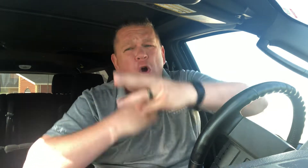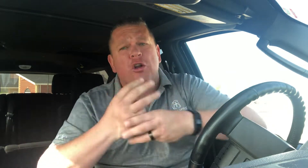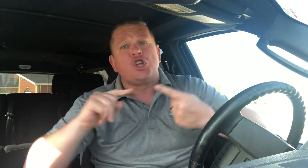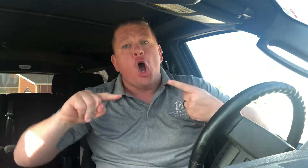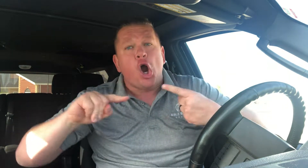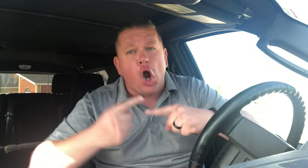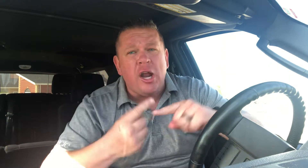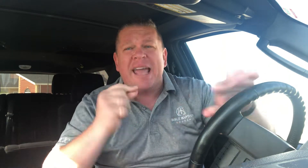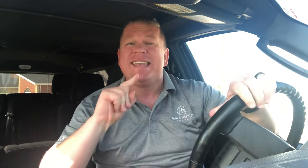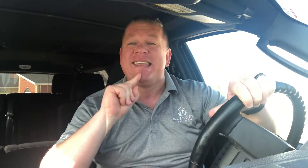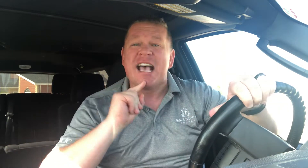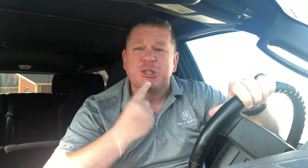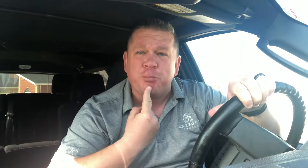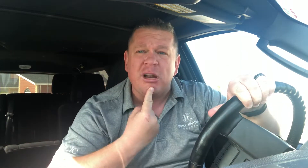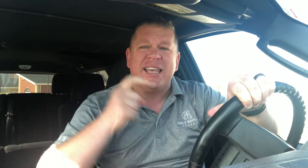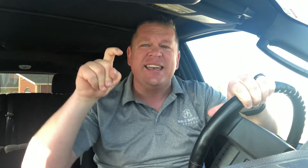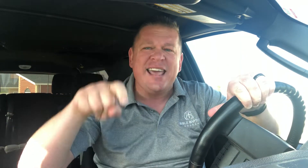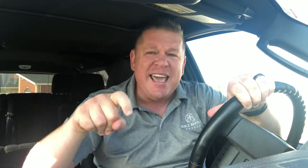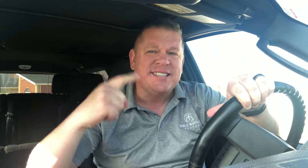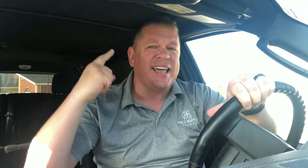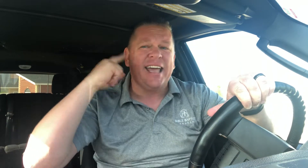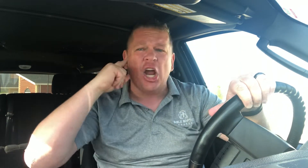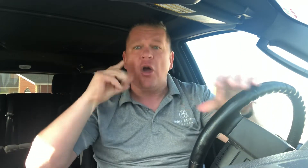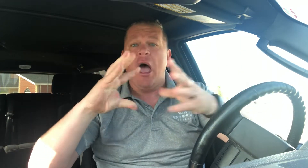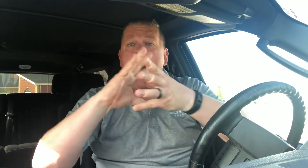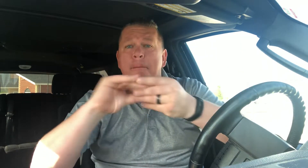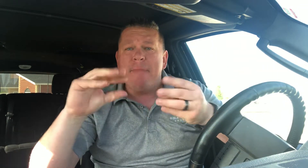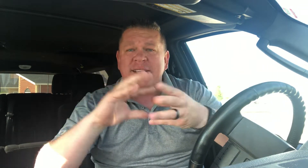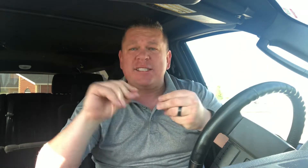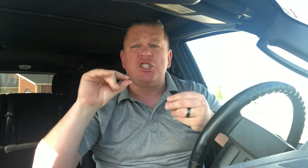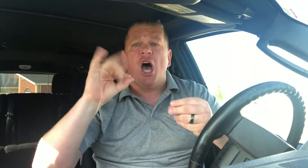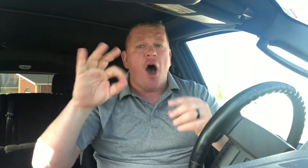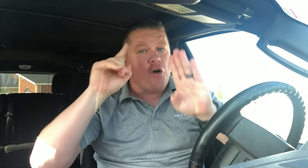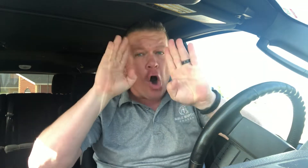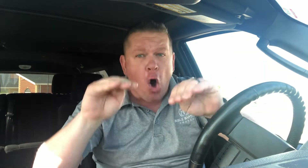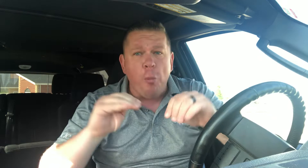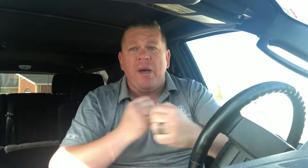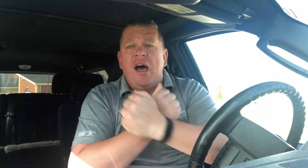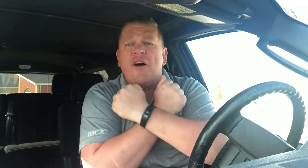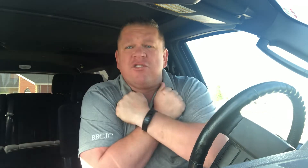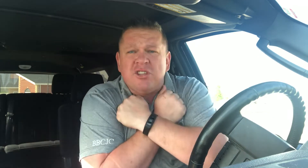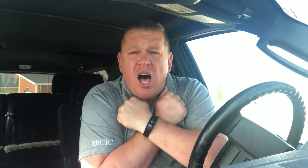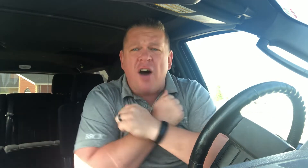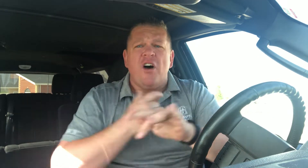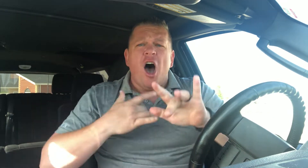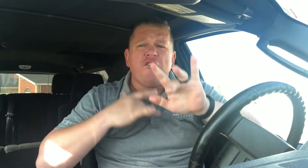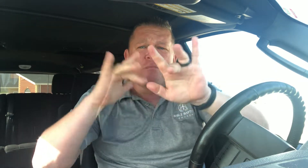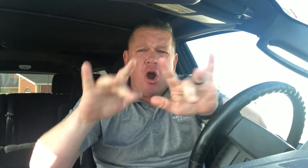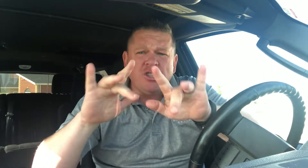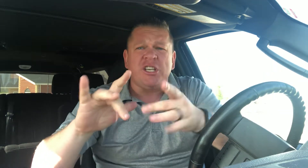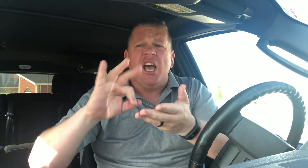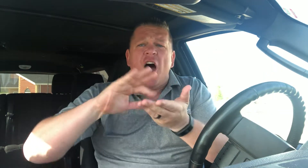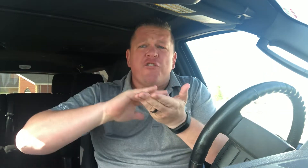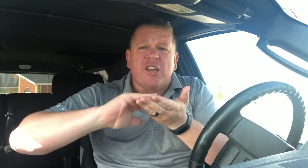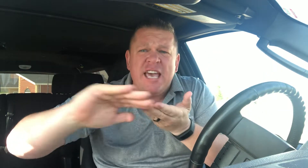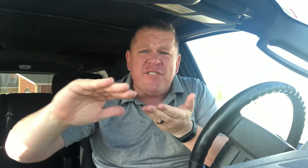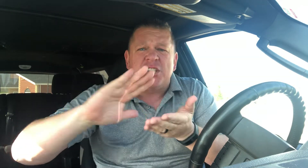world is hurting and desperately needs to hear a message of hope, of love, of mercy, of forgiveness,